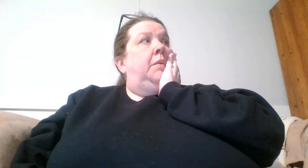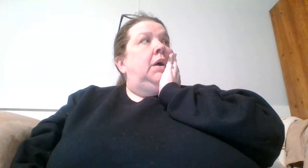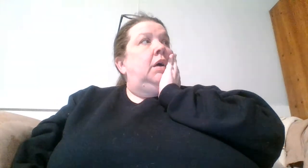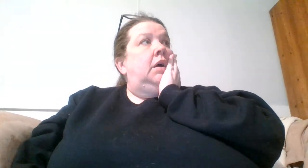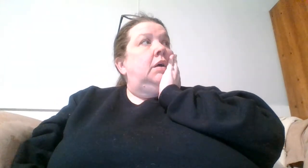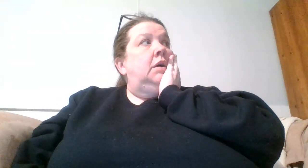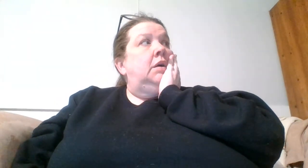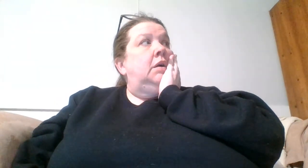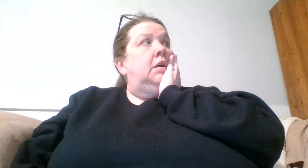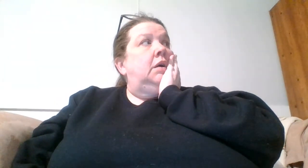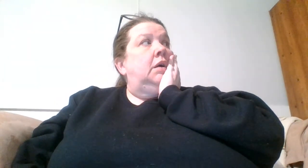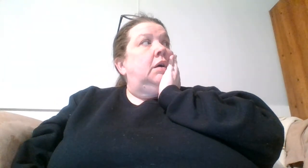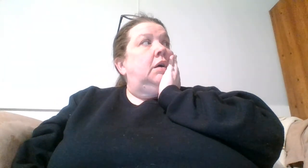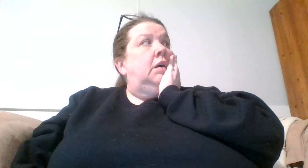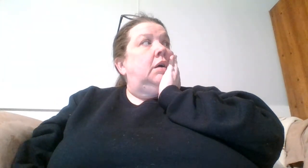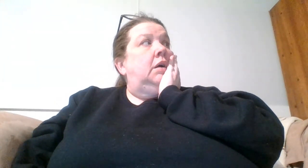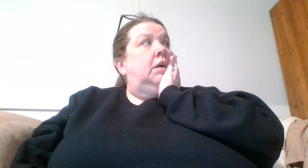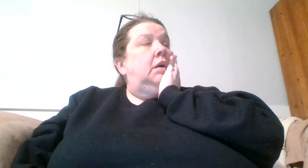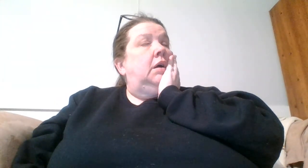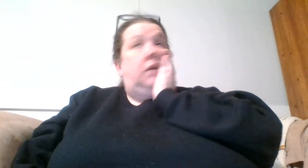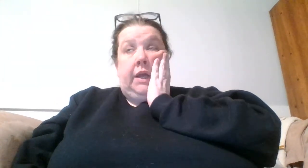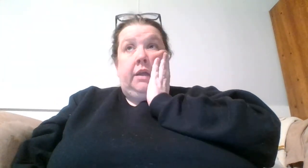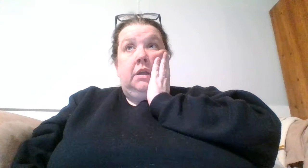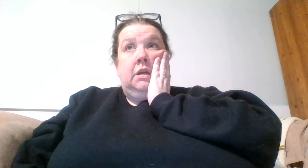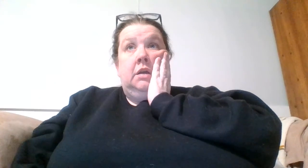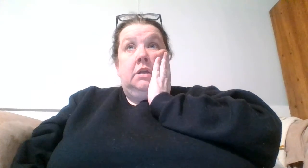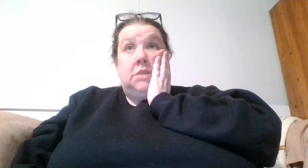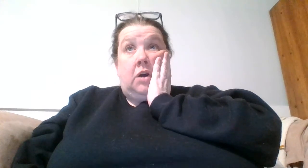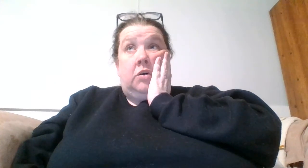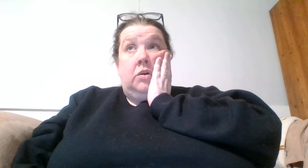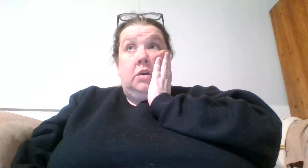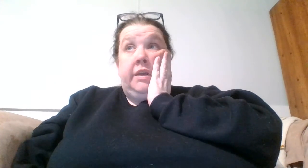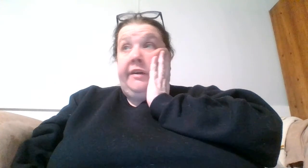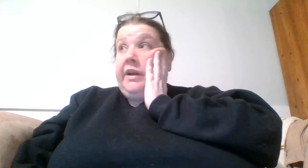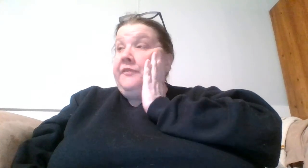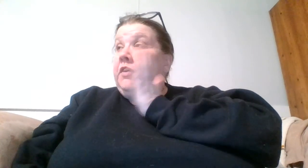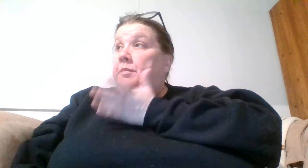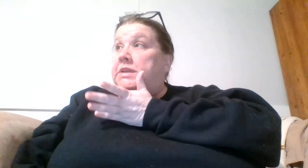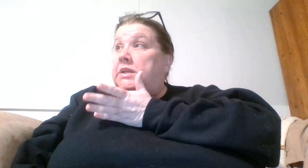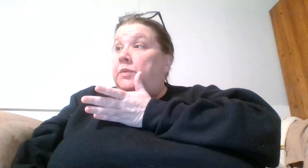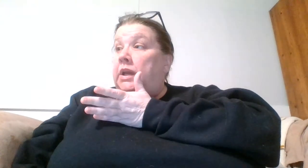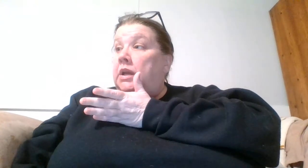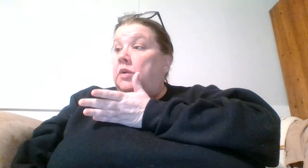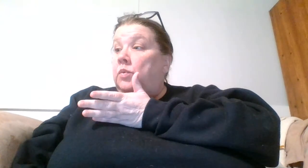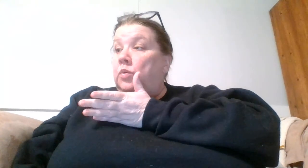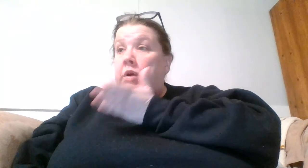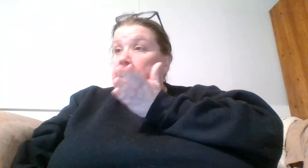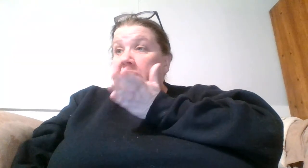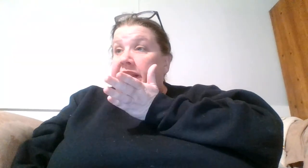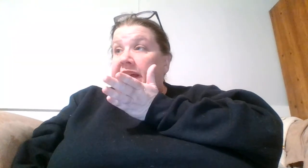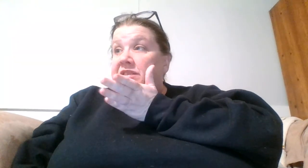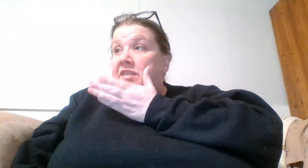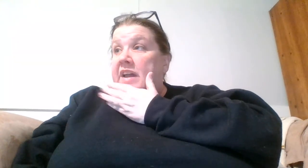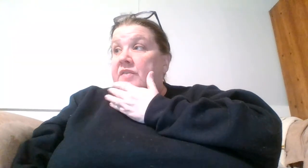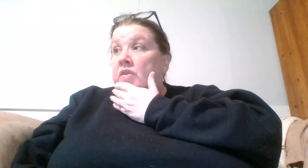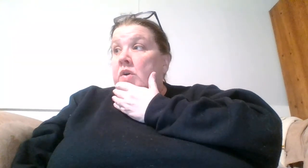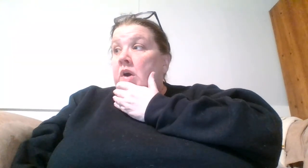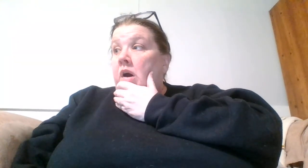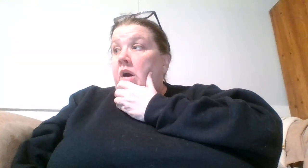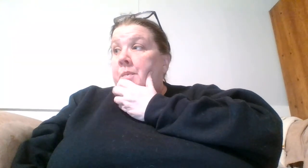okay so gearing up for a busy week that's life um